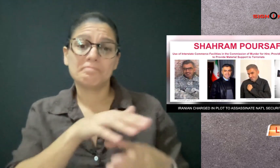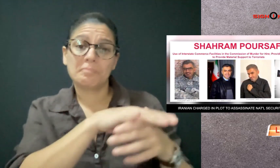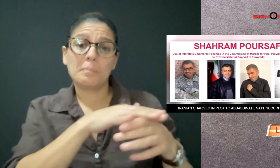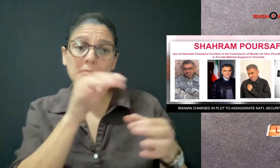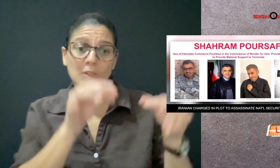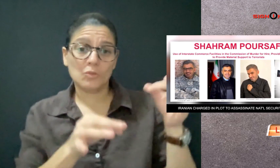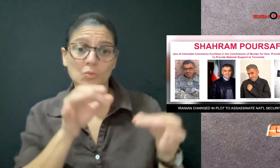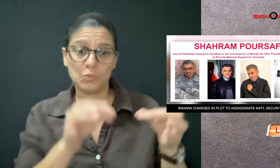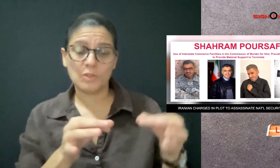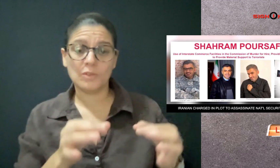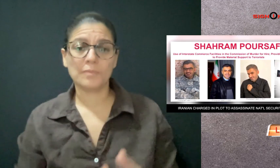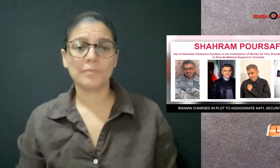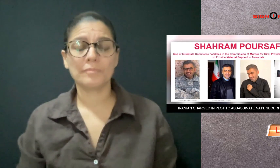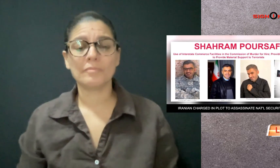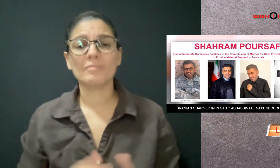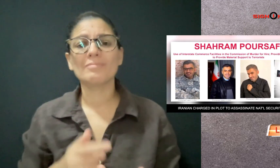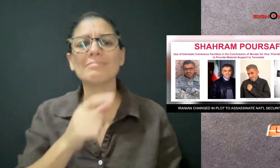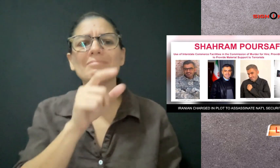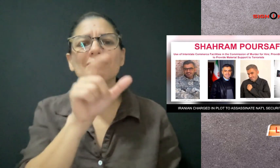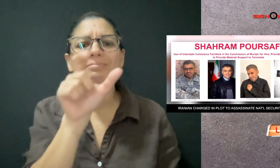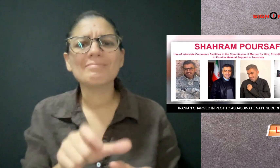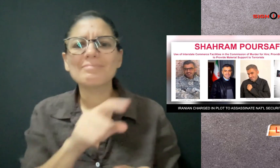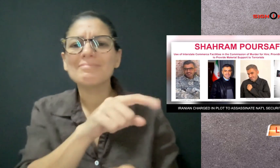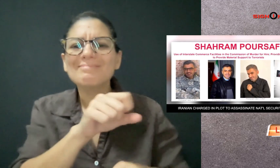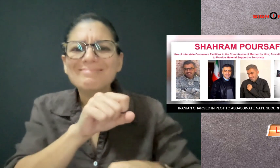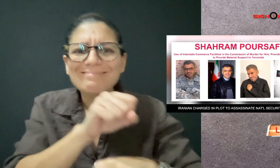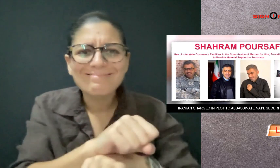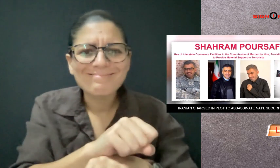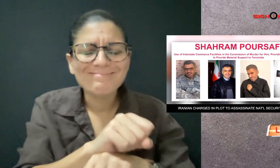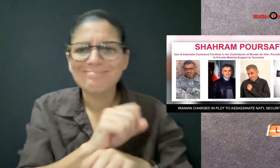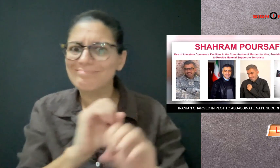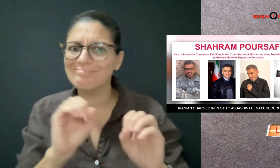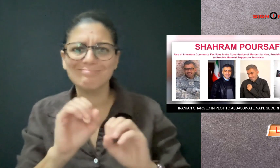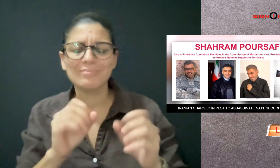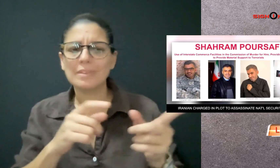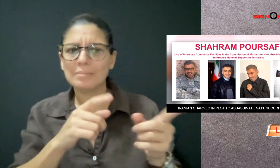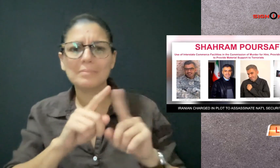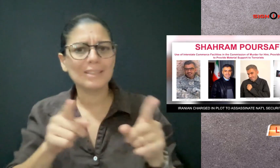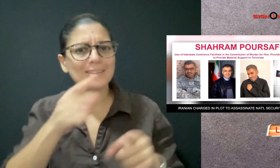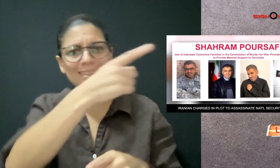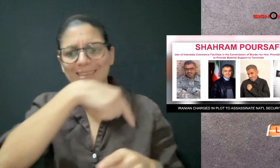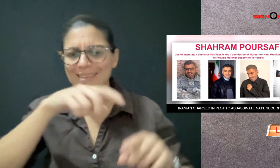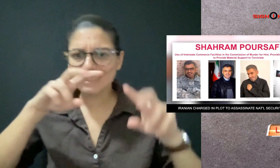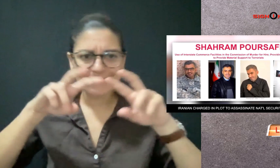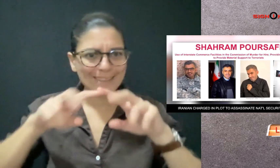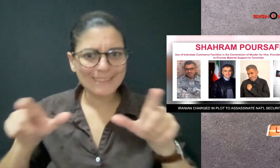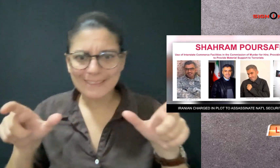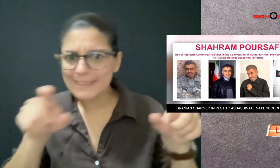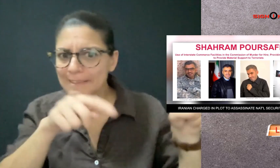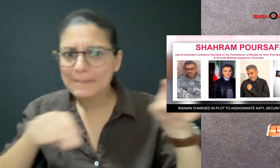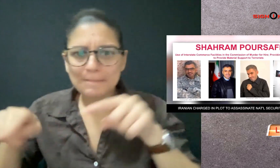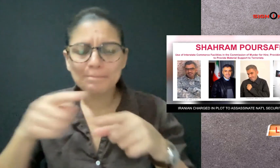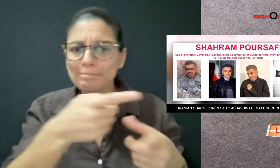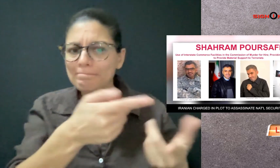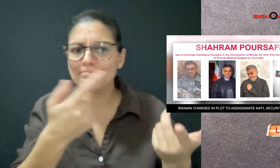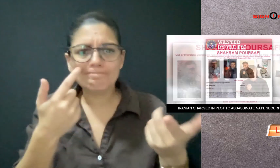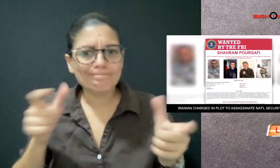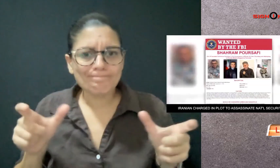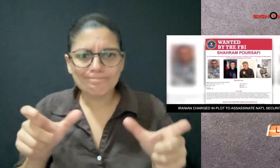Revolutionary Guard Corps commander, according to the Justice Department. The suspect has not been arrested and